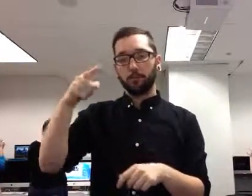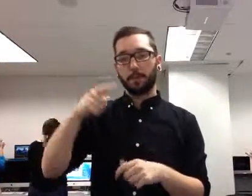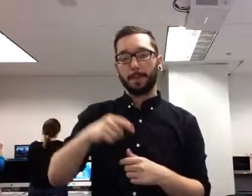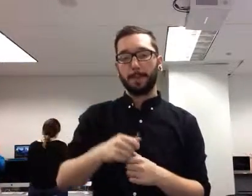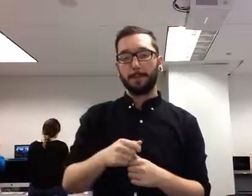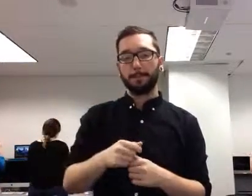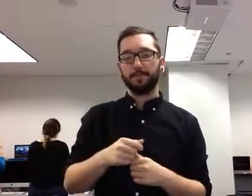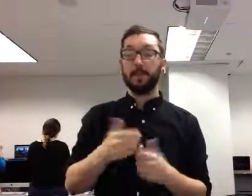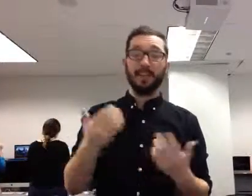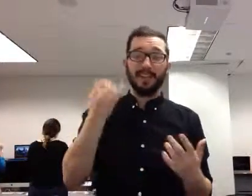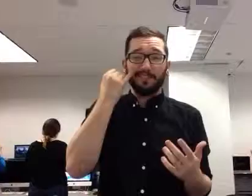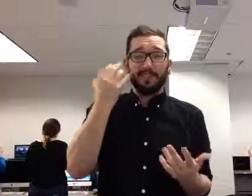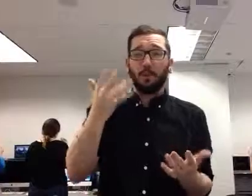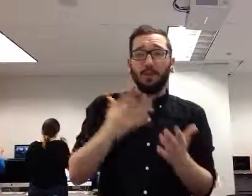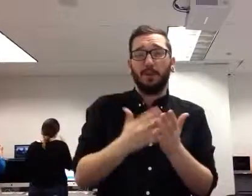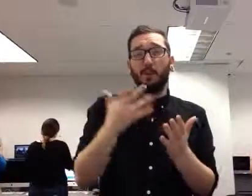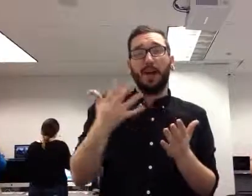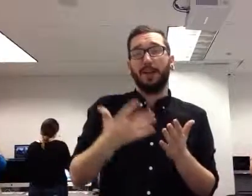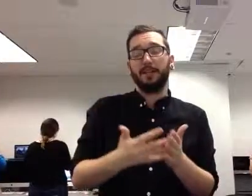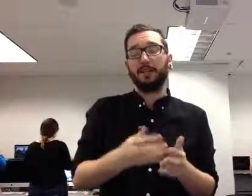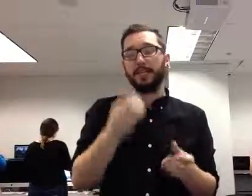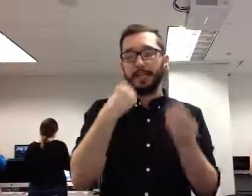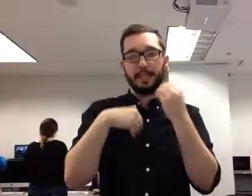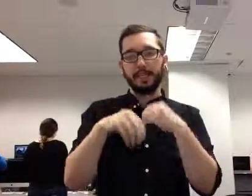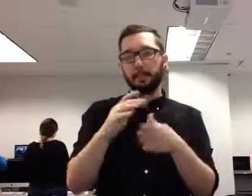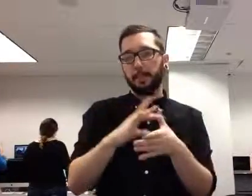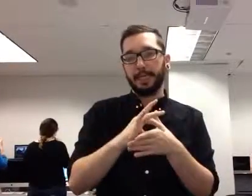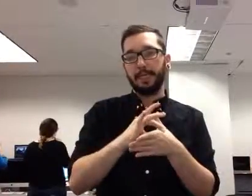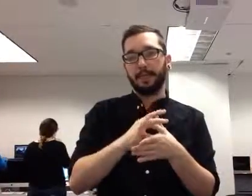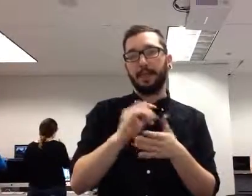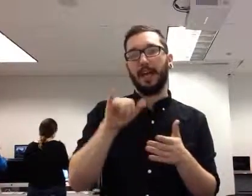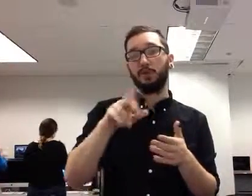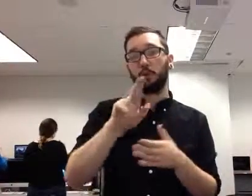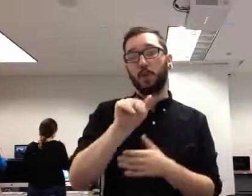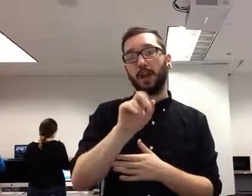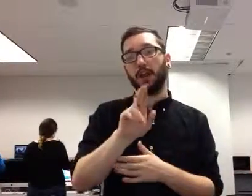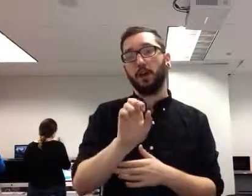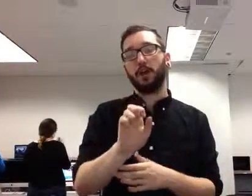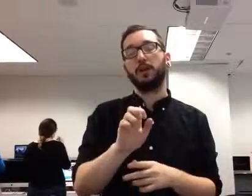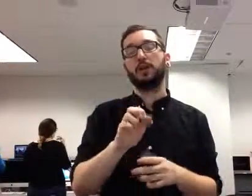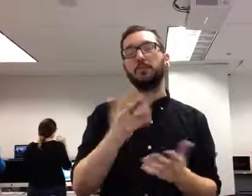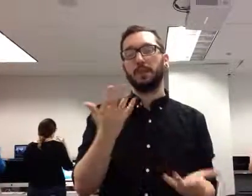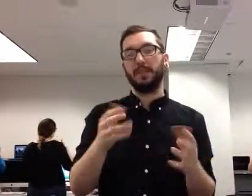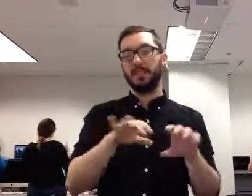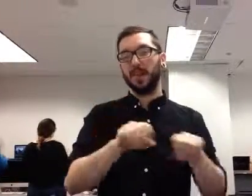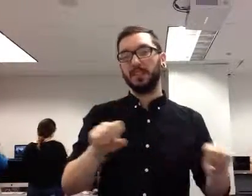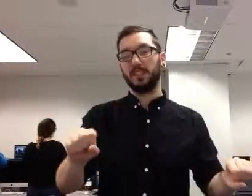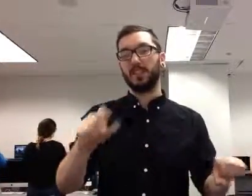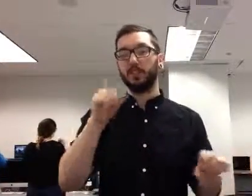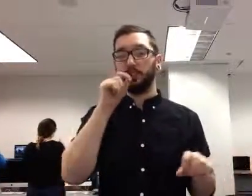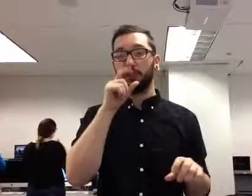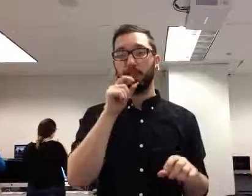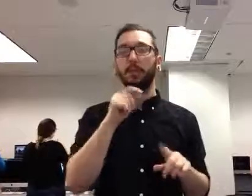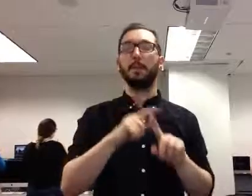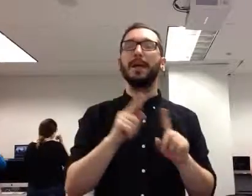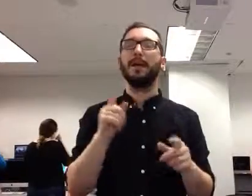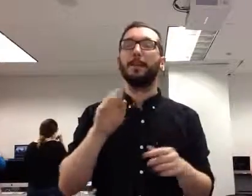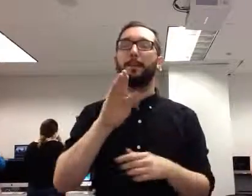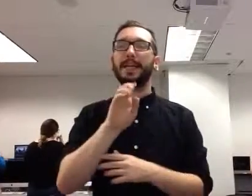meat once a week, it's rare, and then it's some kind of sausage and maybe some chicken. So you won't have beef. So the beast of